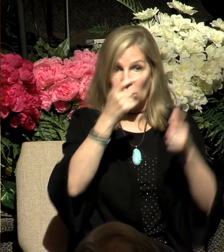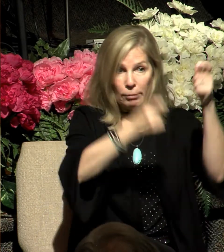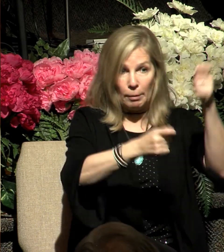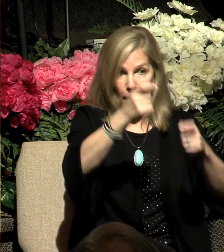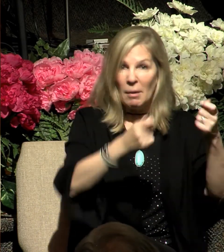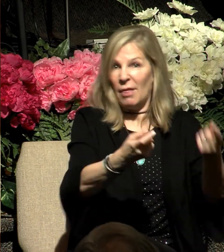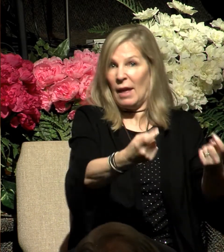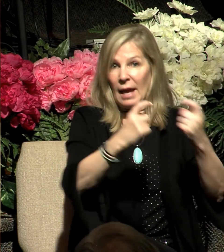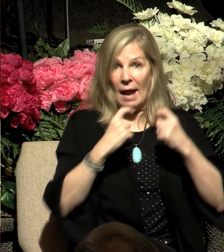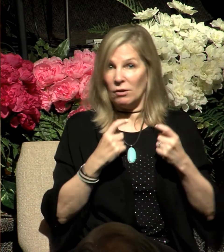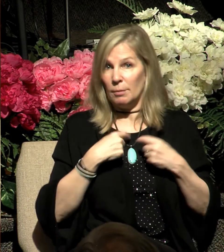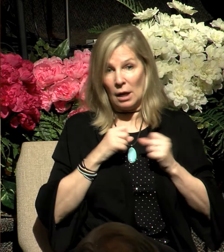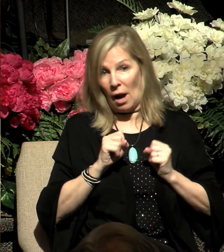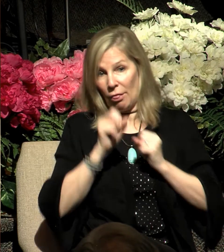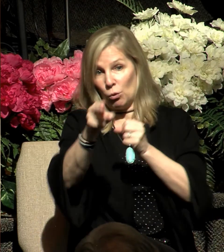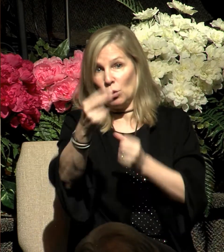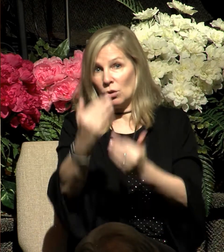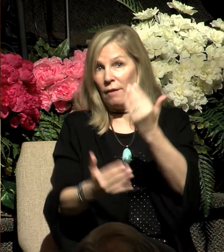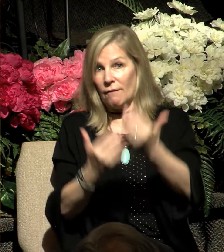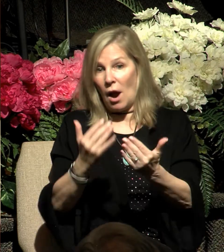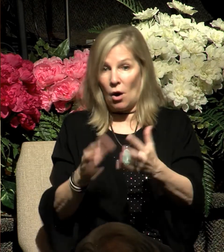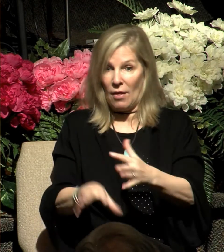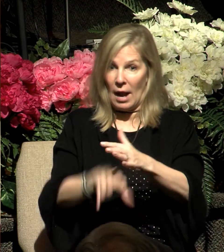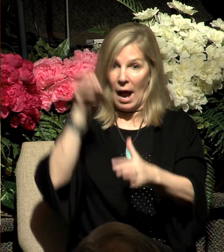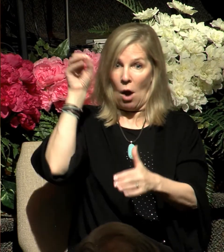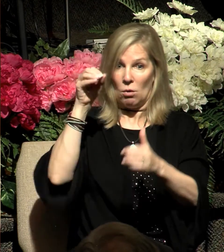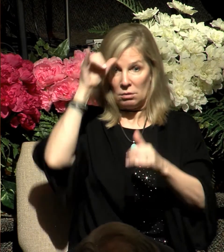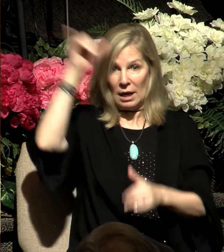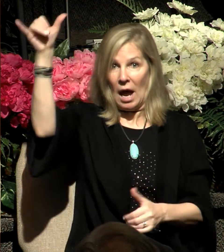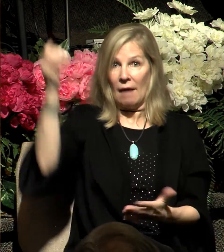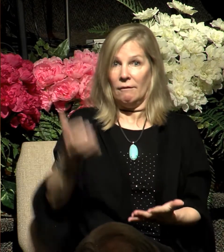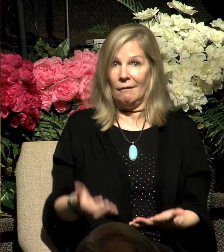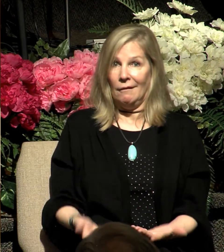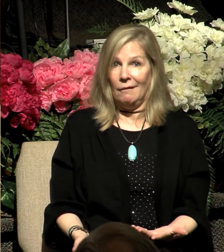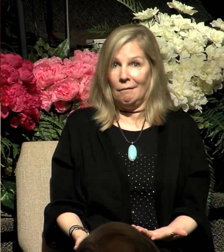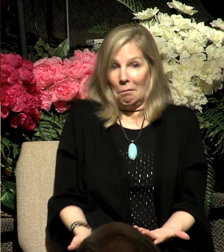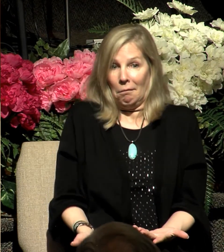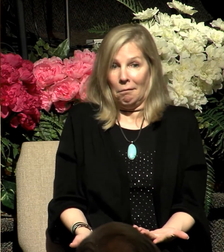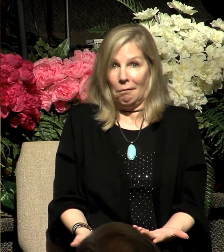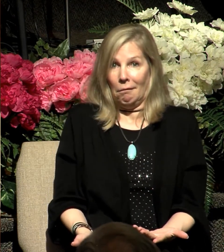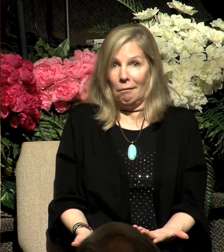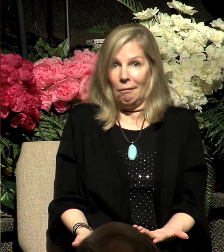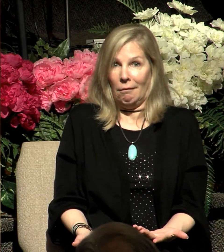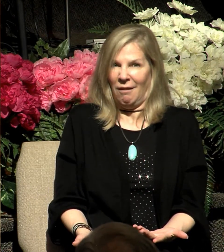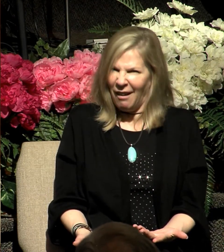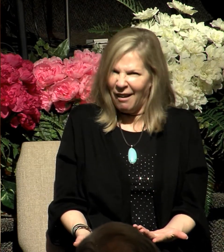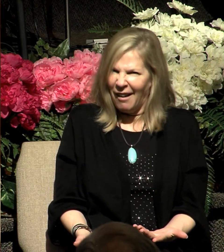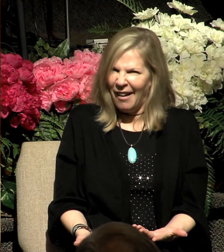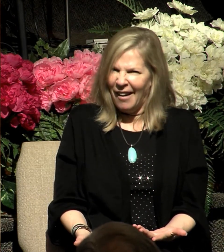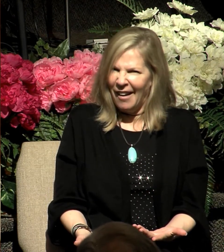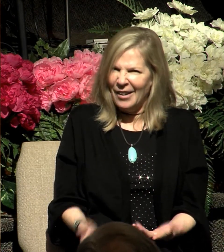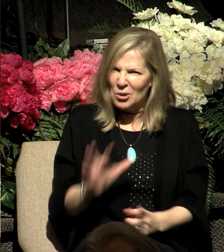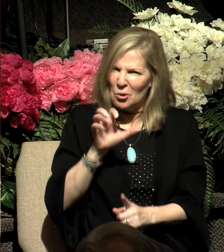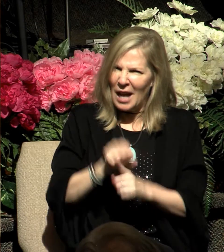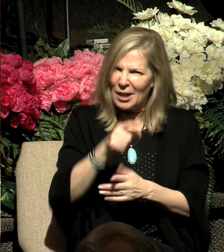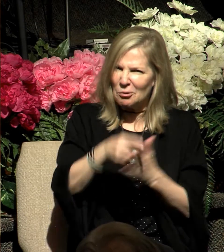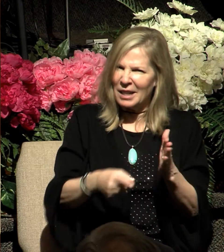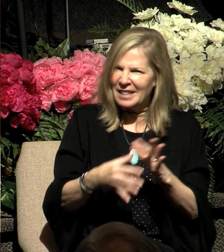gave it to me. I threw it into the fire, and out came this calf. Now, did you catch what he said? He